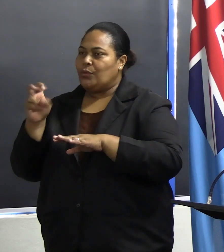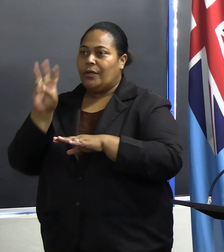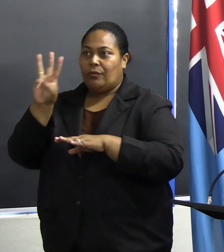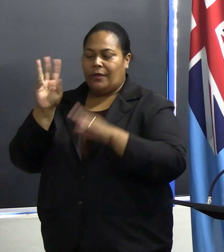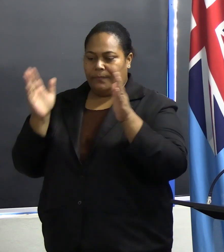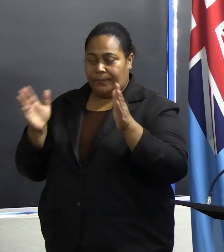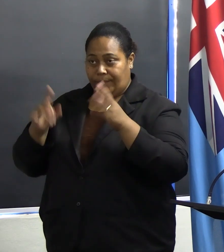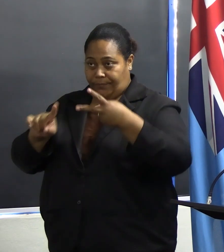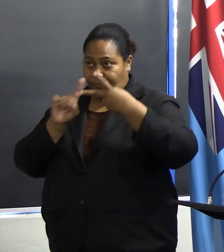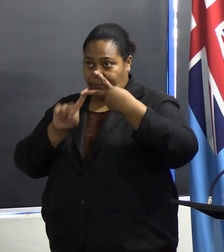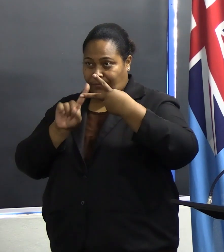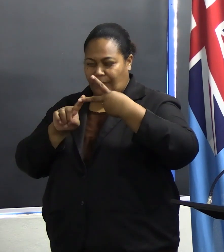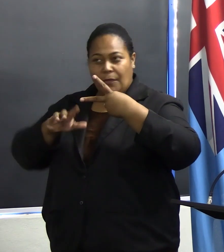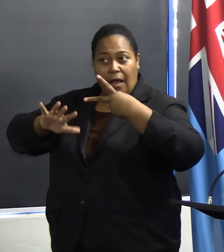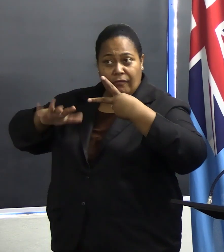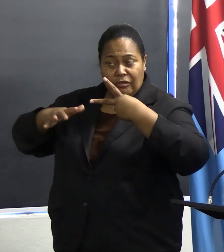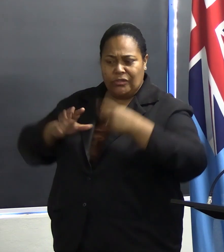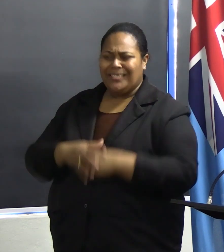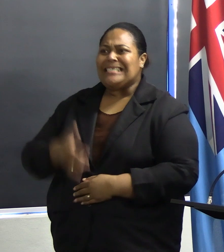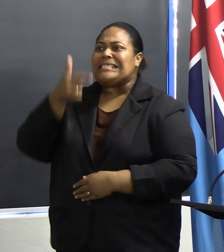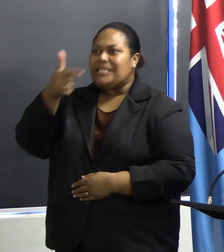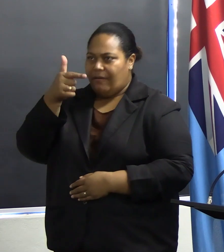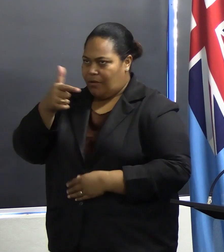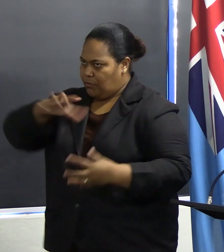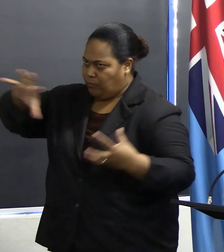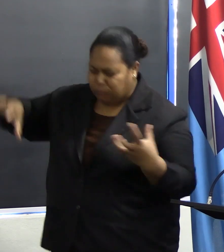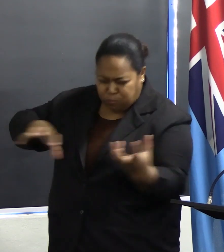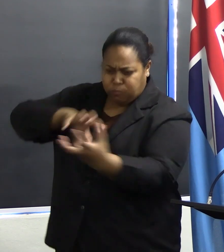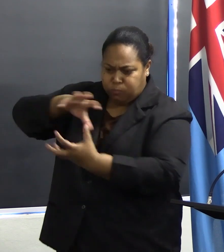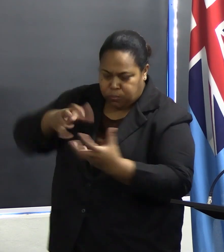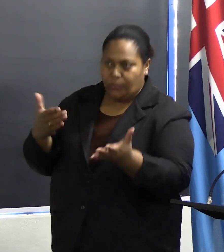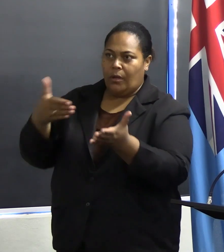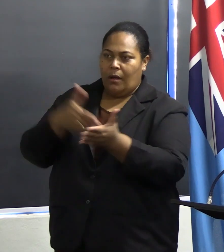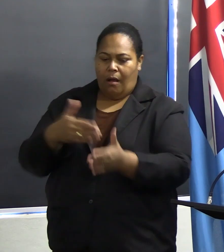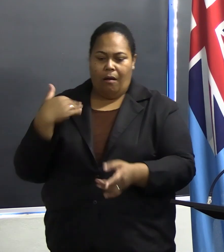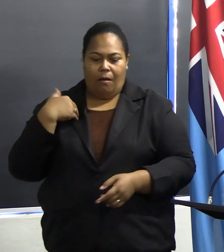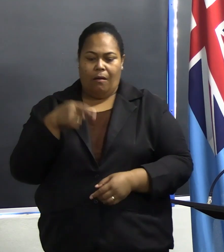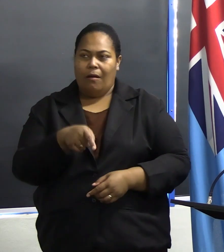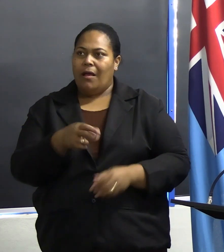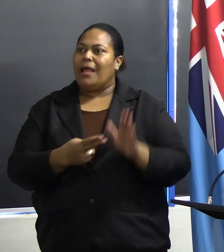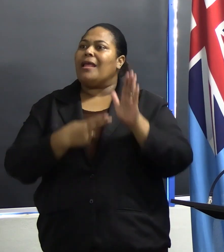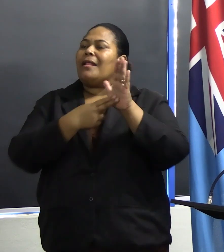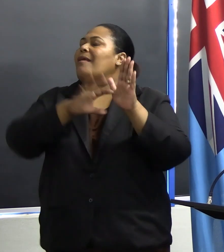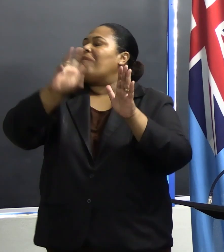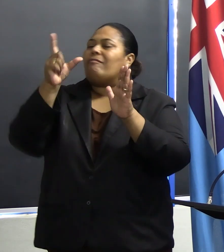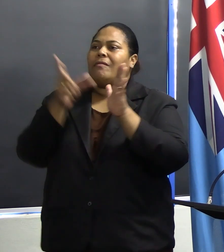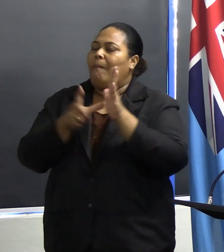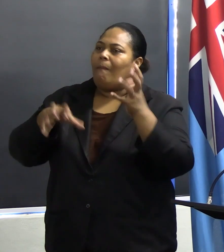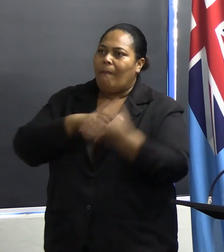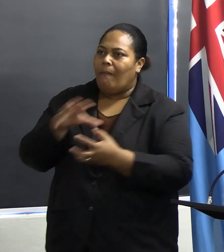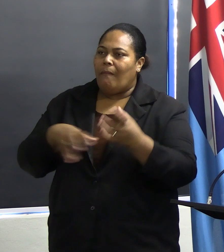Second, on average, seven cyclones affect the RSMC Nadi region every cyclone season.